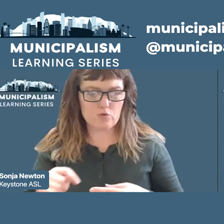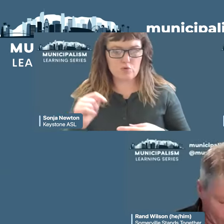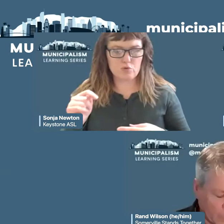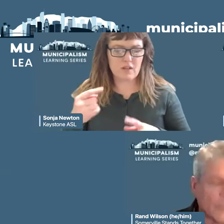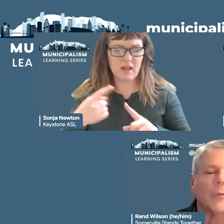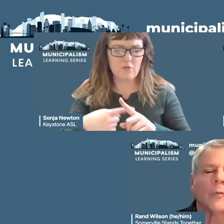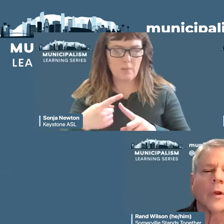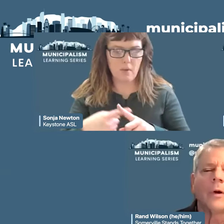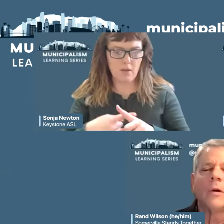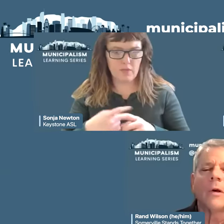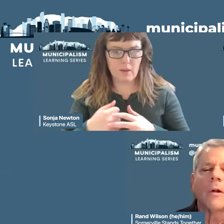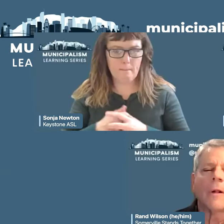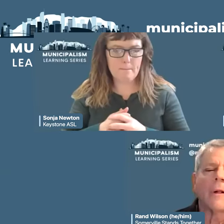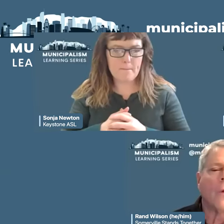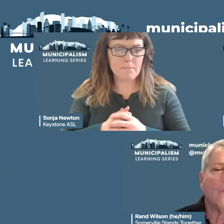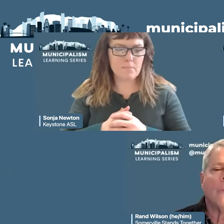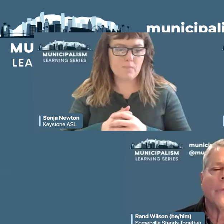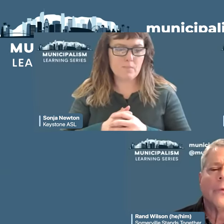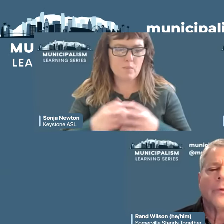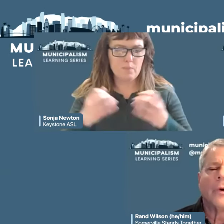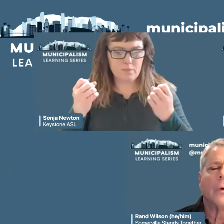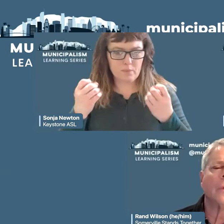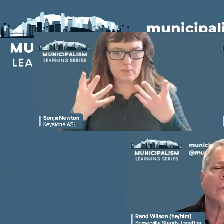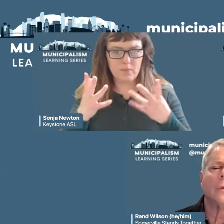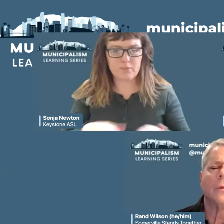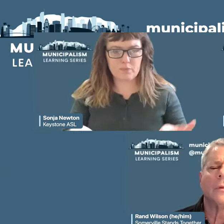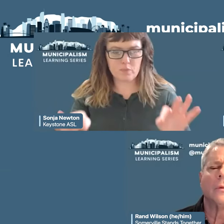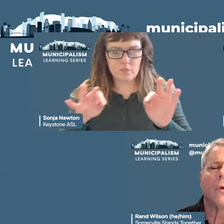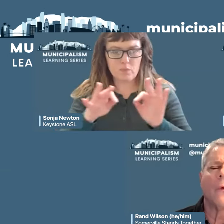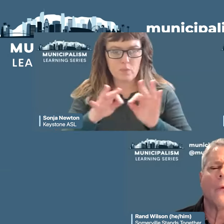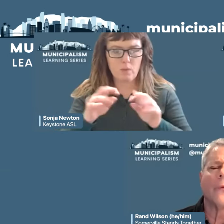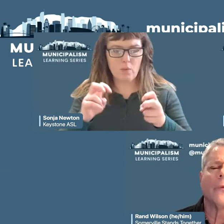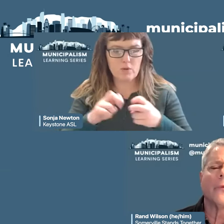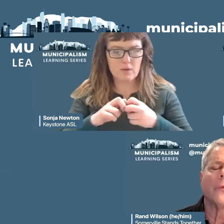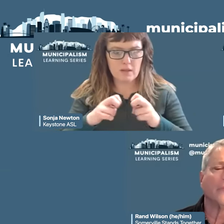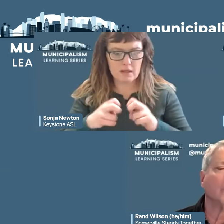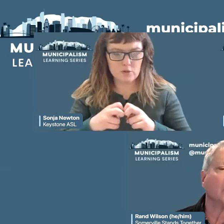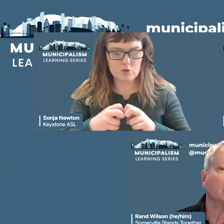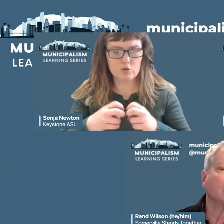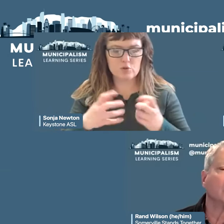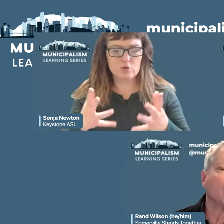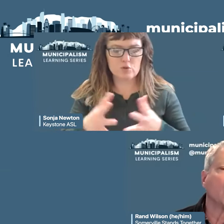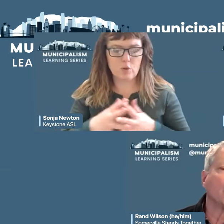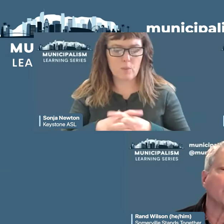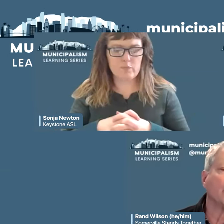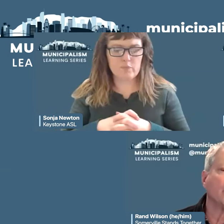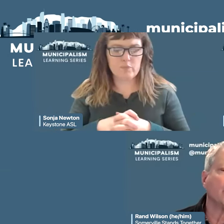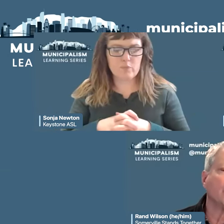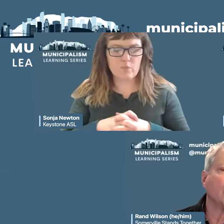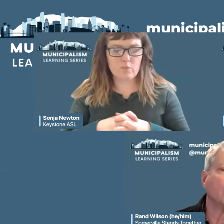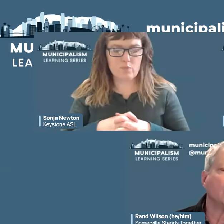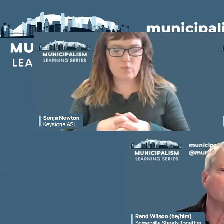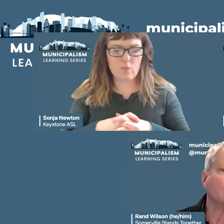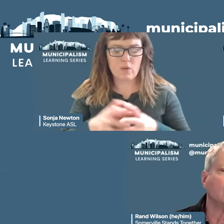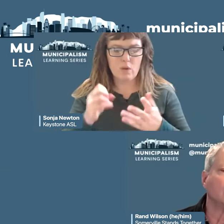abstain in many important issues in Richmond and sometimes to pass and approve millions and millions